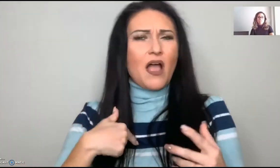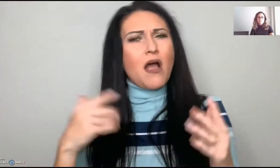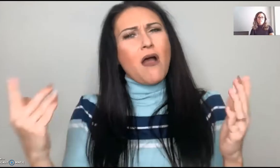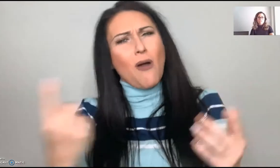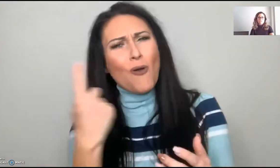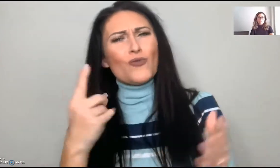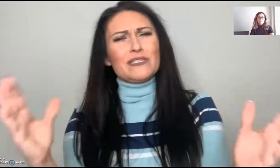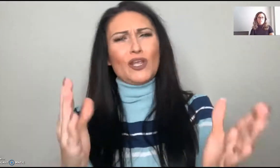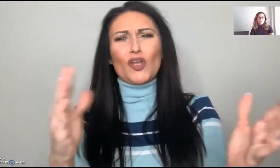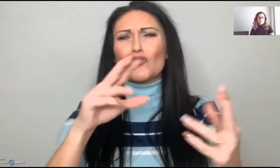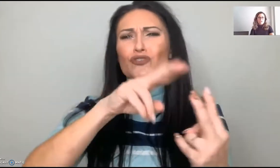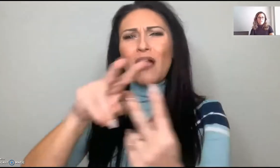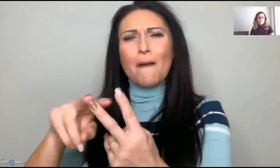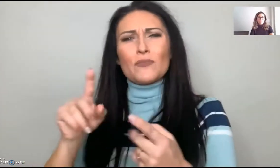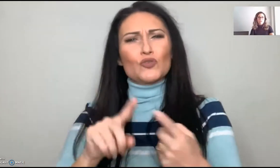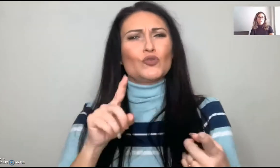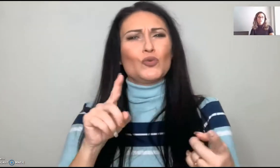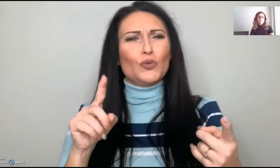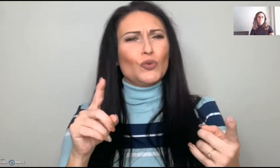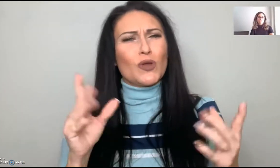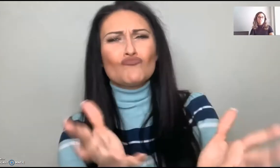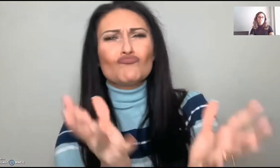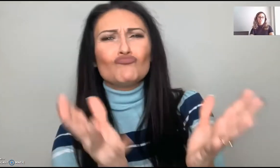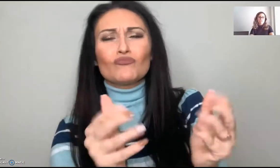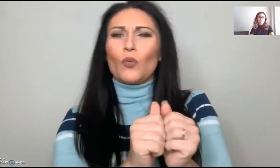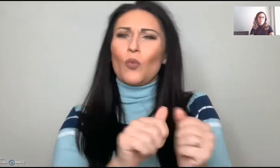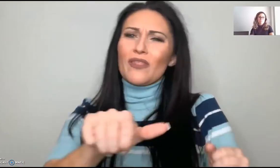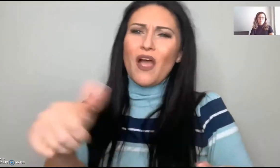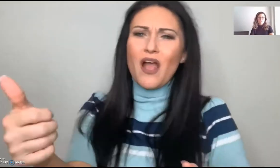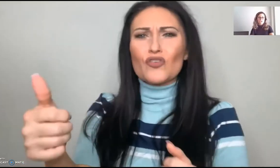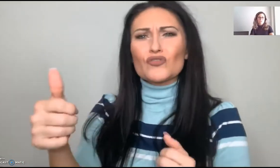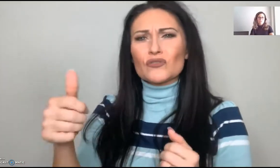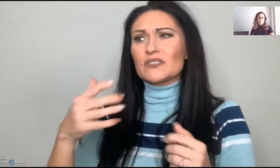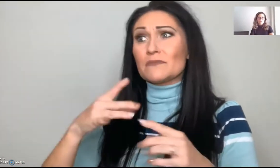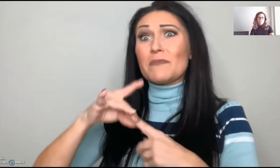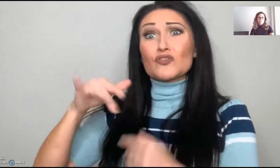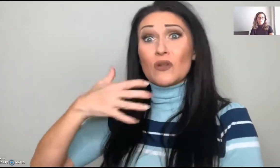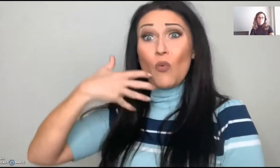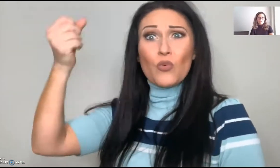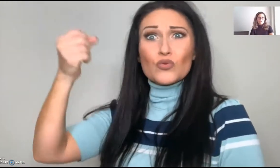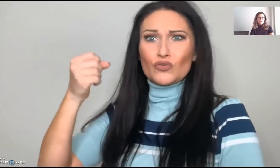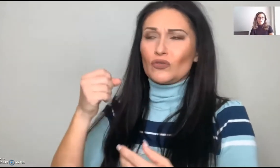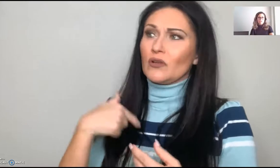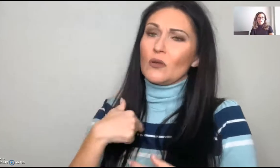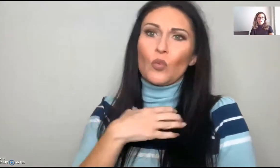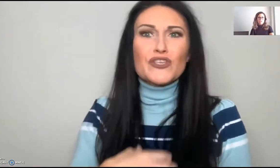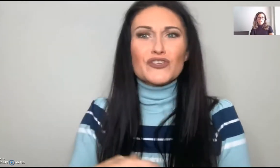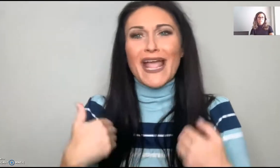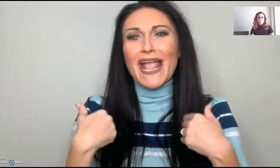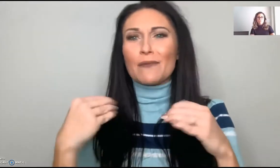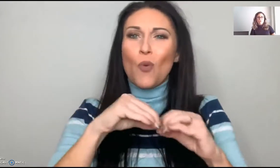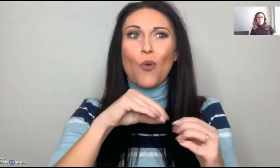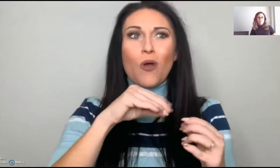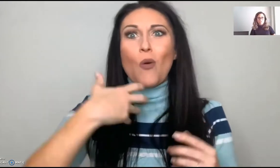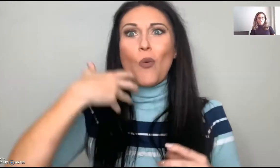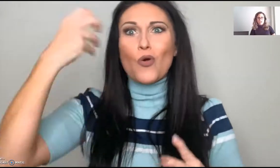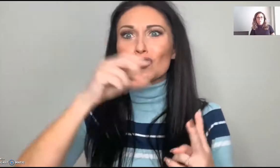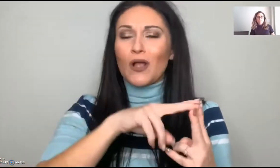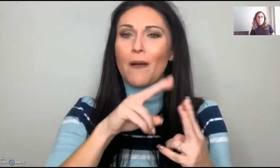to do. Find a couple. I always encourage you to find a couple to chat with or another special older. I wish I